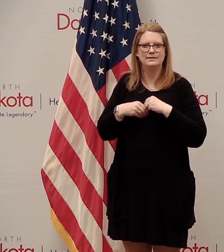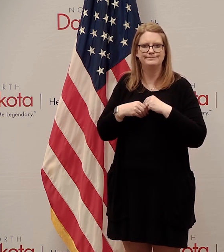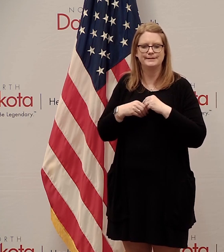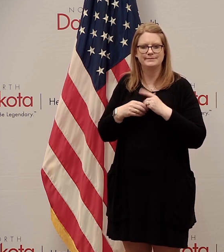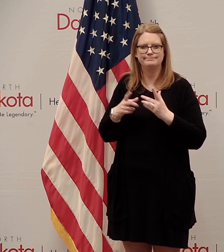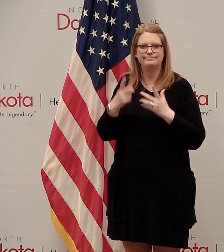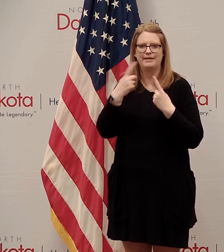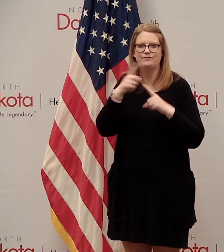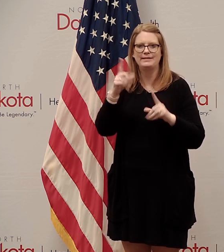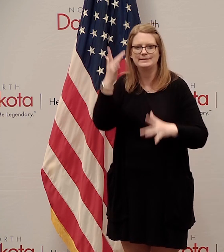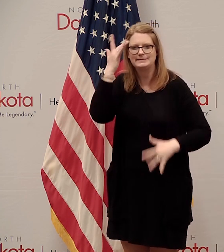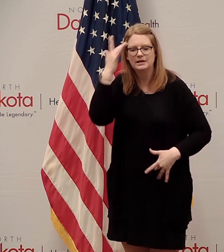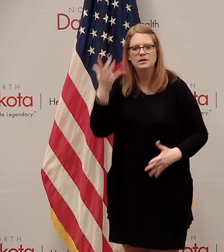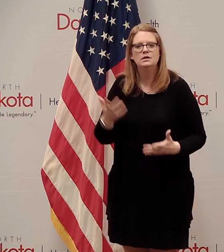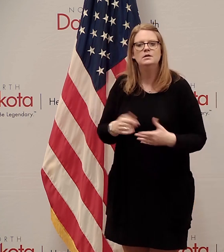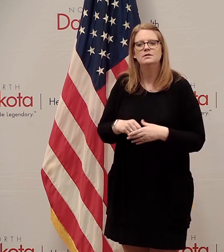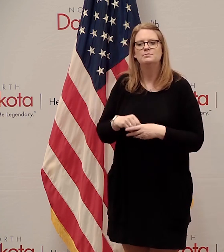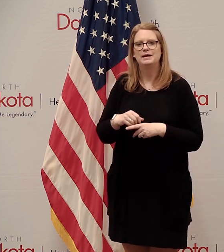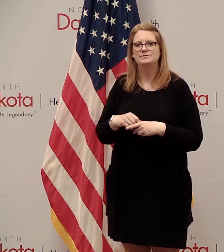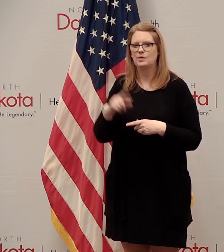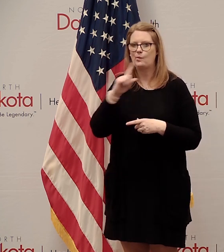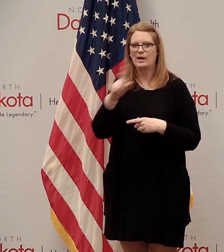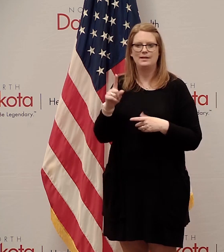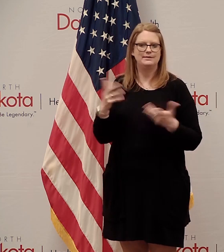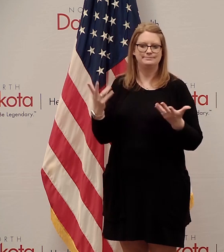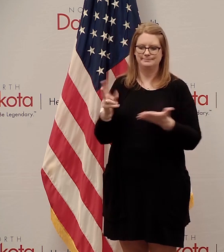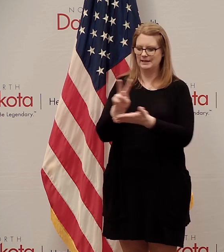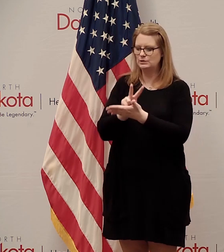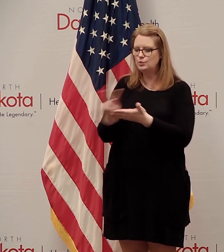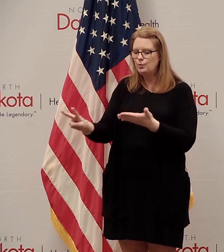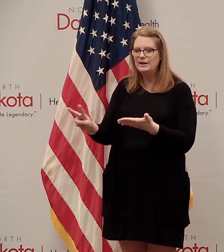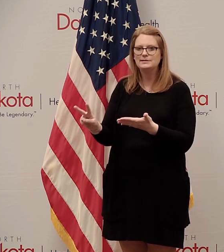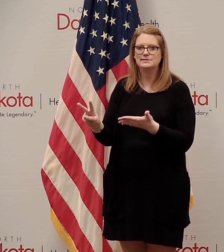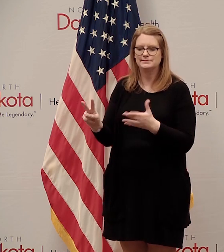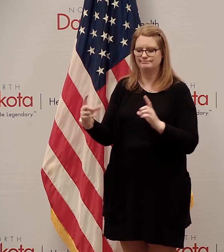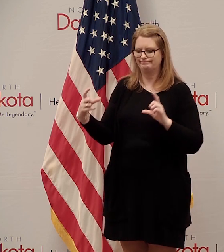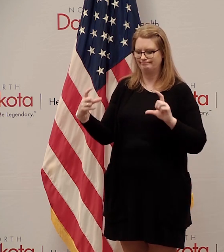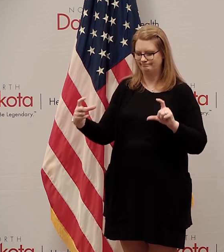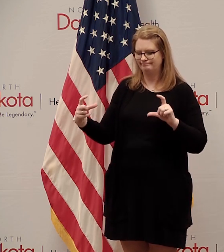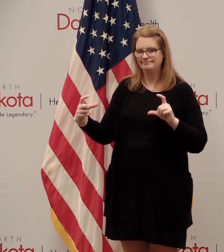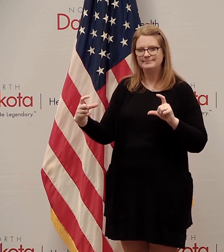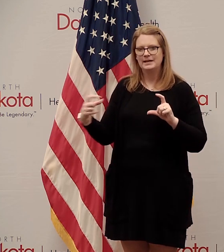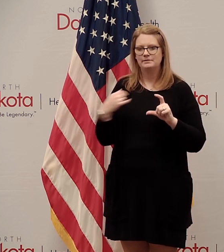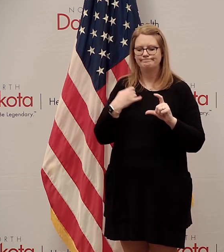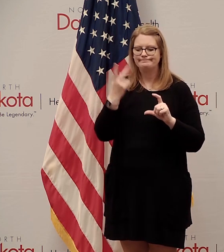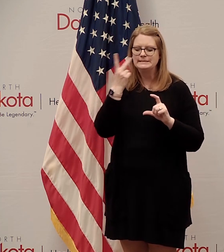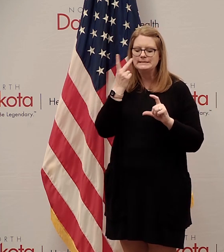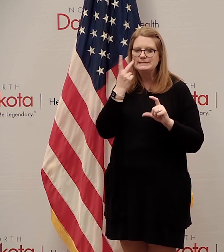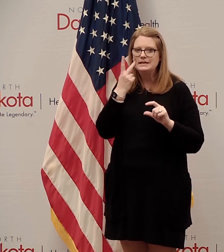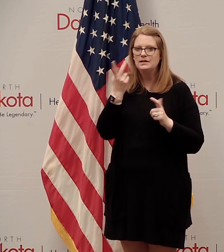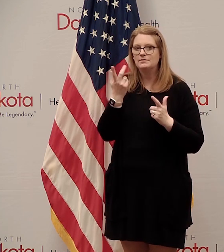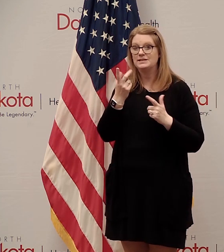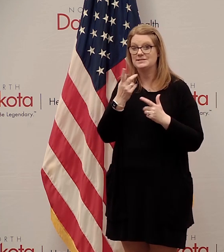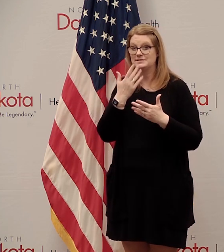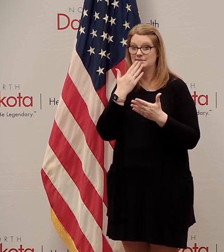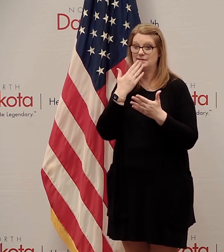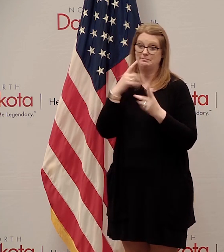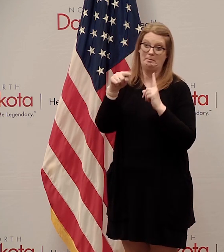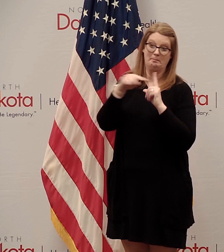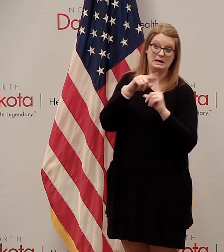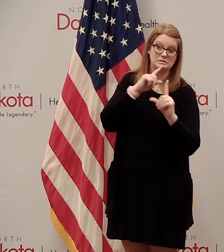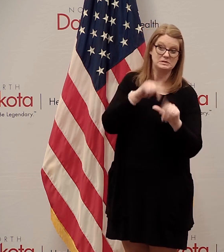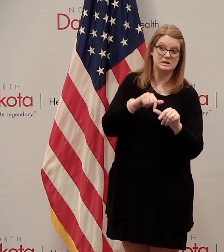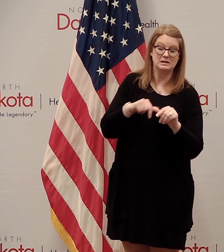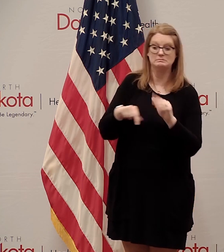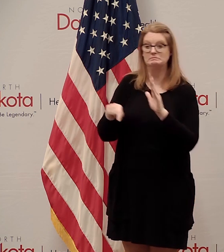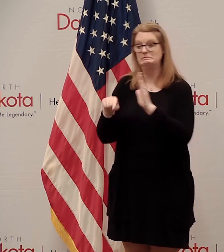fastest you could possibly move is kind of two week cycles, because that's, you would take that long to find out whether you're having a good result or bad result with the